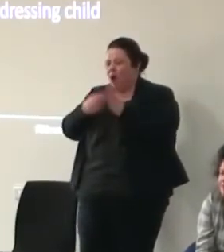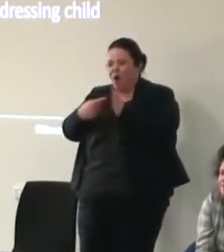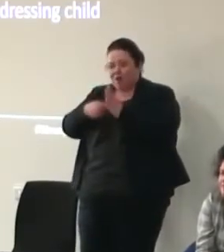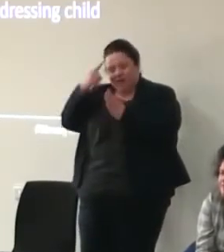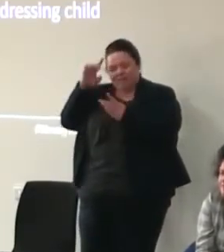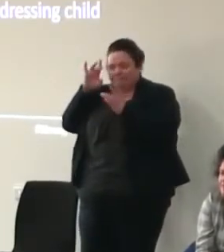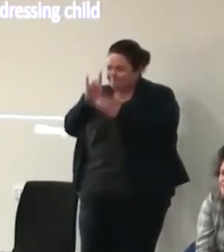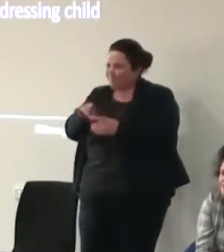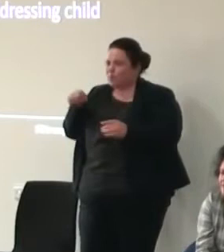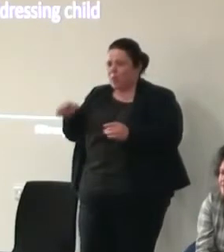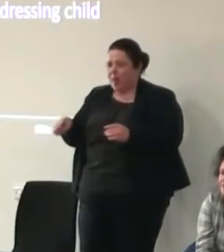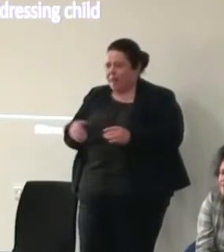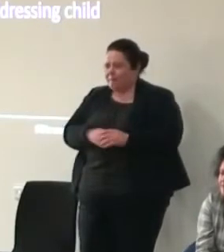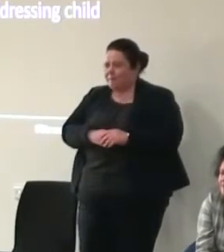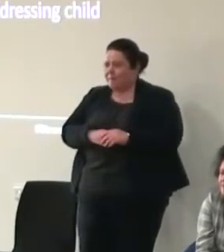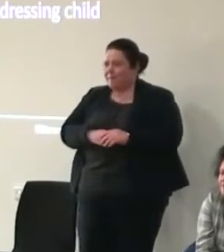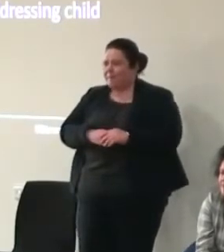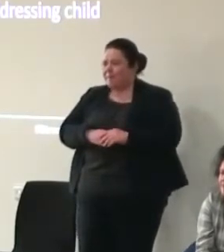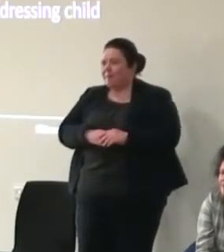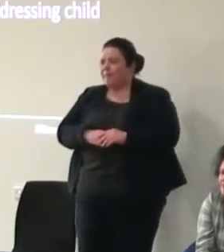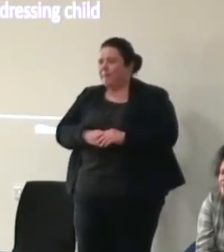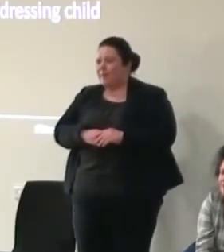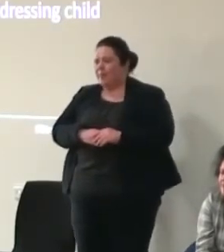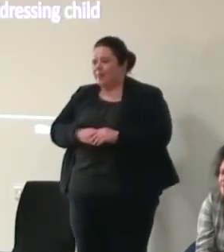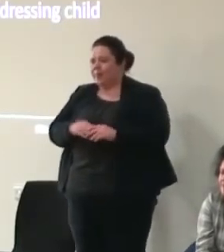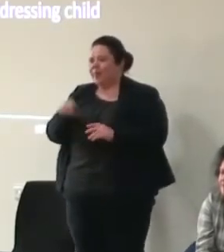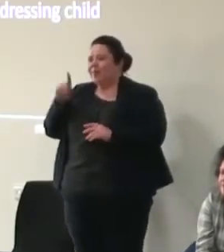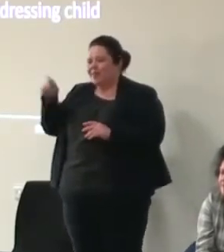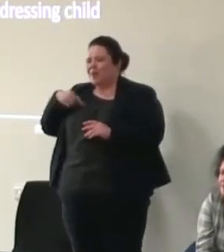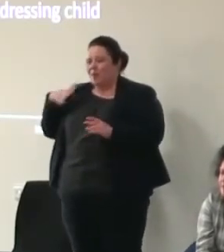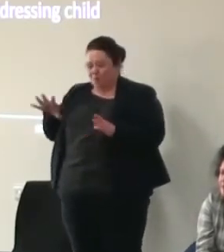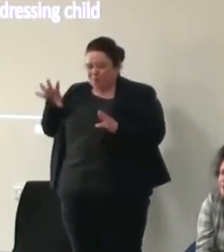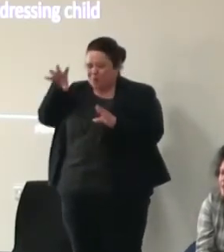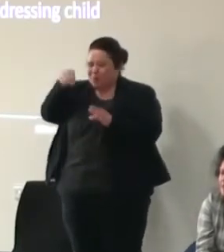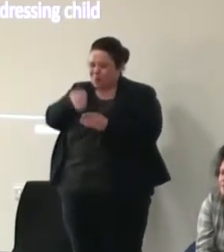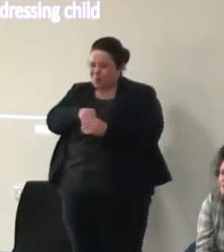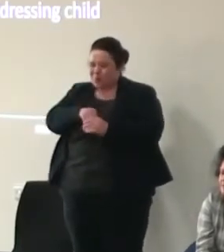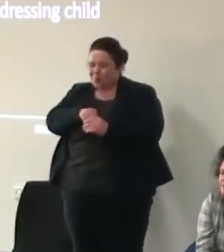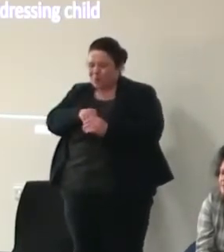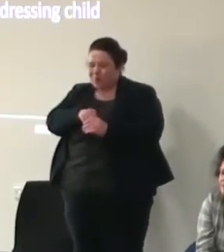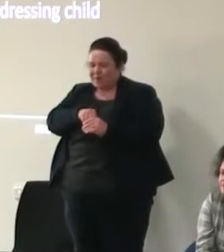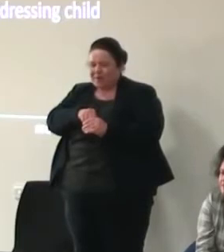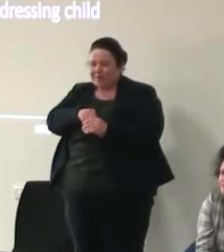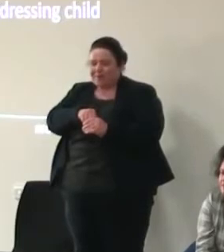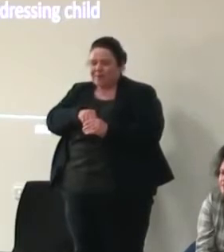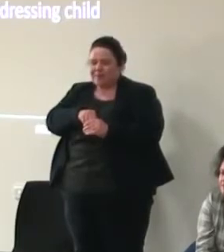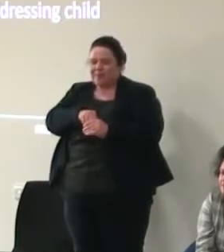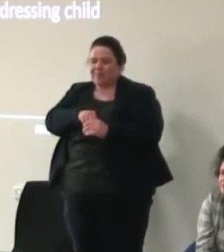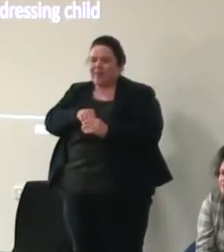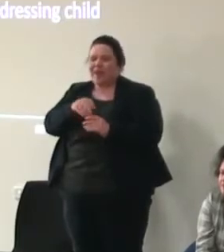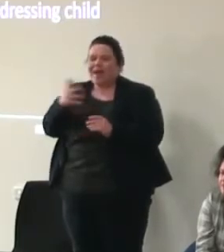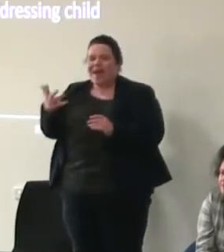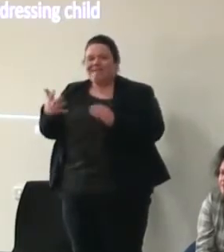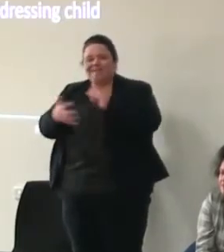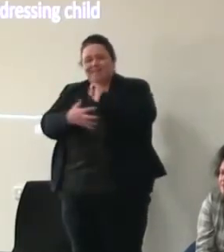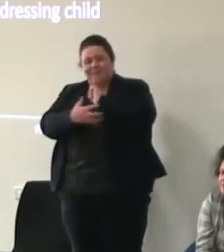them and that's that's kind of what i want to throw in there is that i think having having a poverty